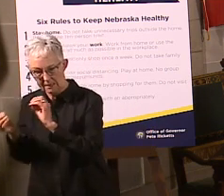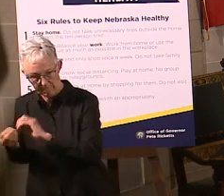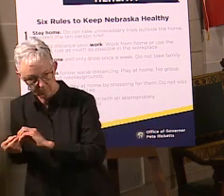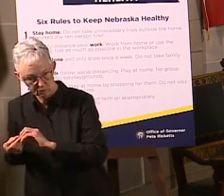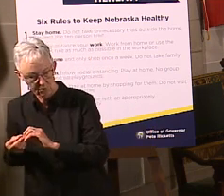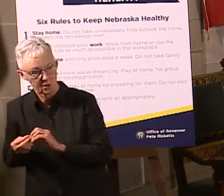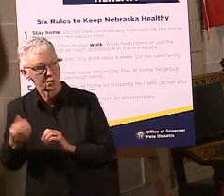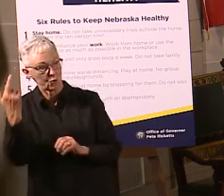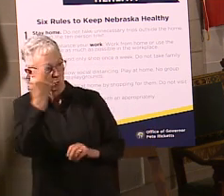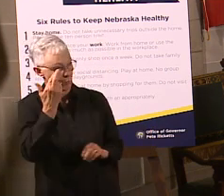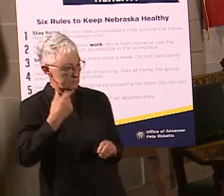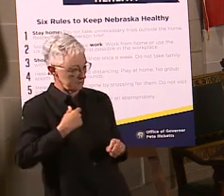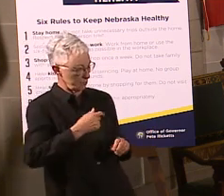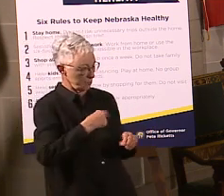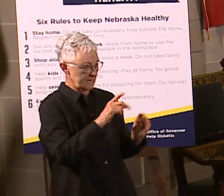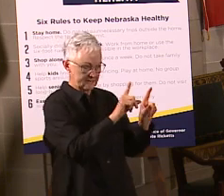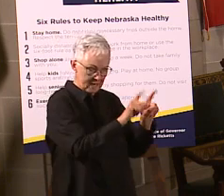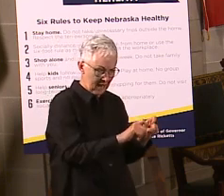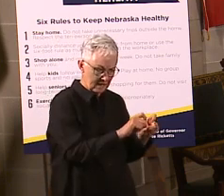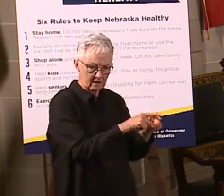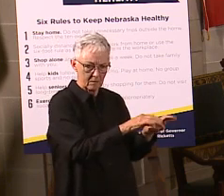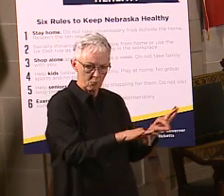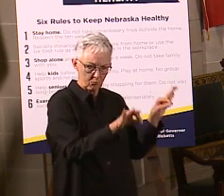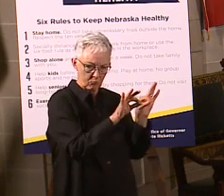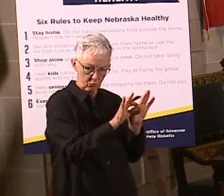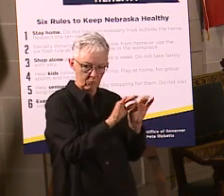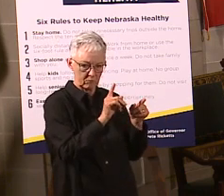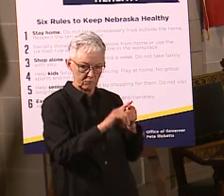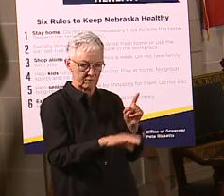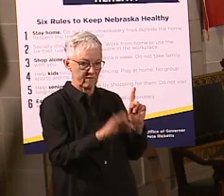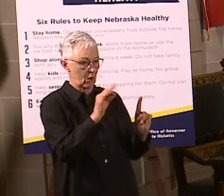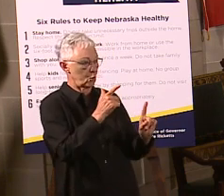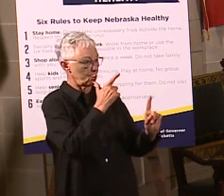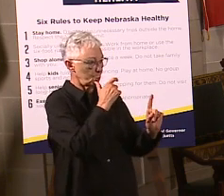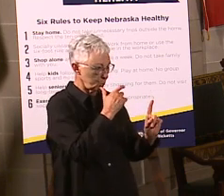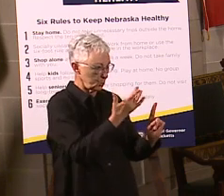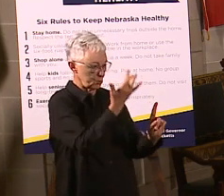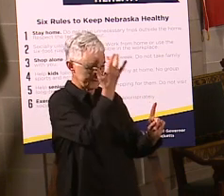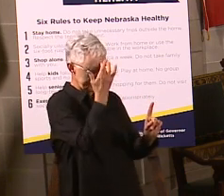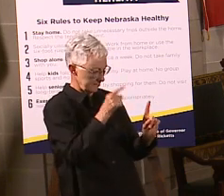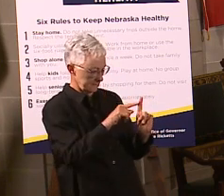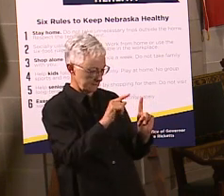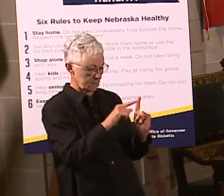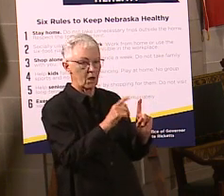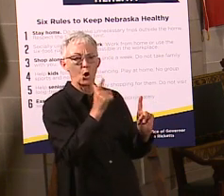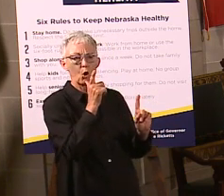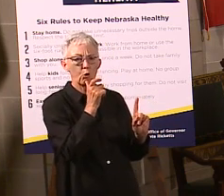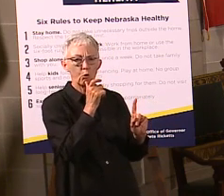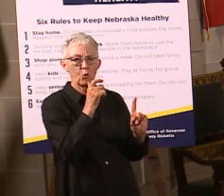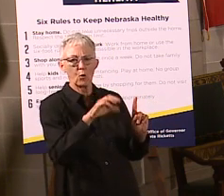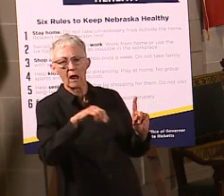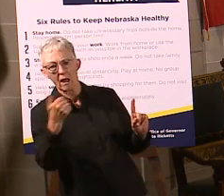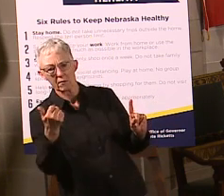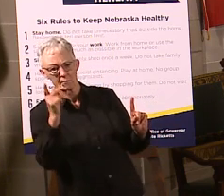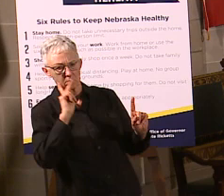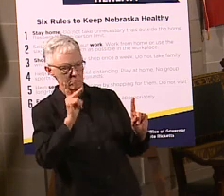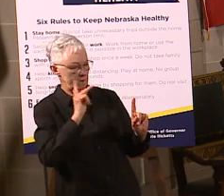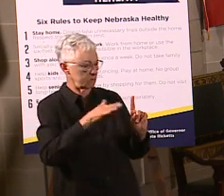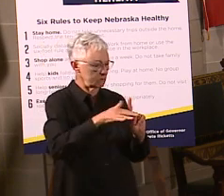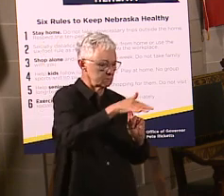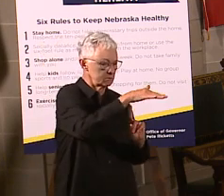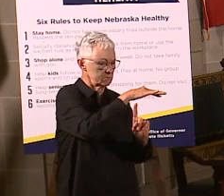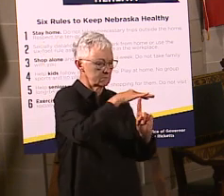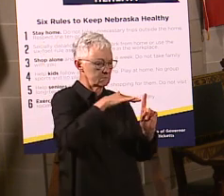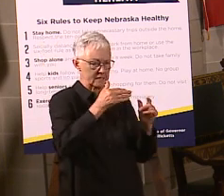right, so they don't go and infect other people. And we use that to do our contact tracing so that we find other folks who have been in contact with that person who's tested